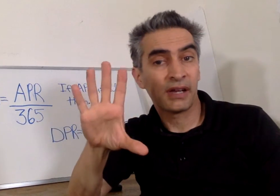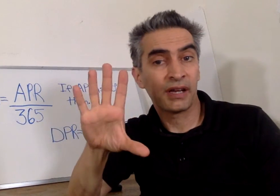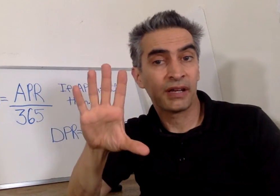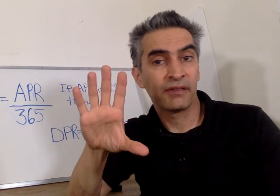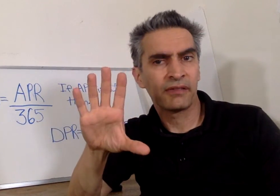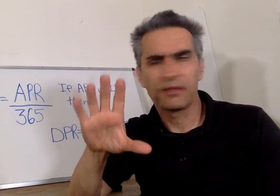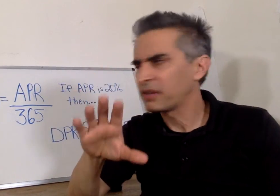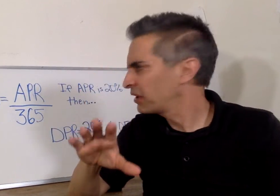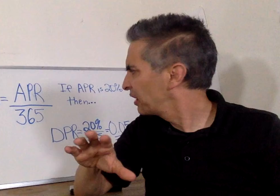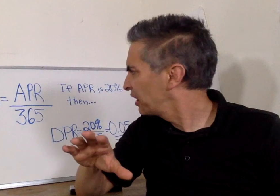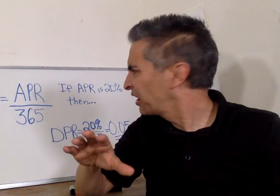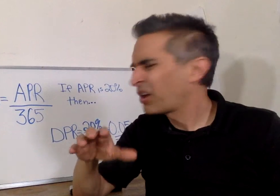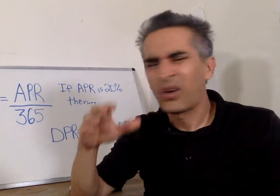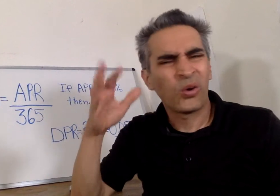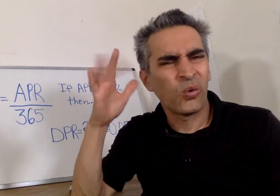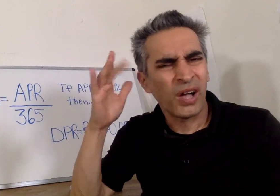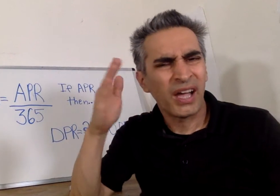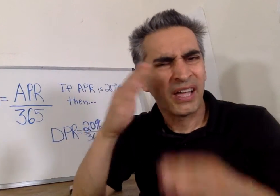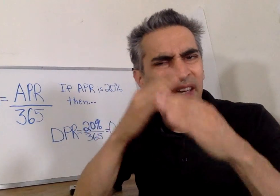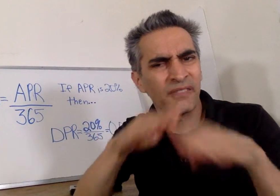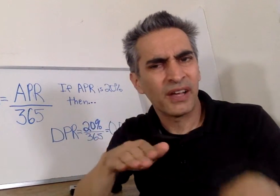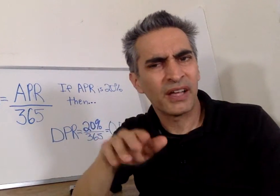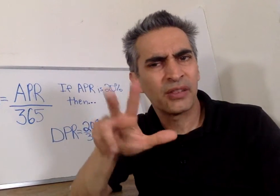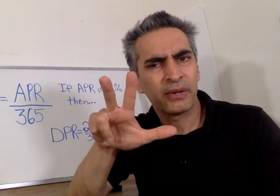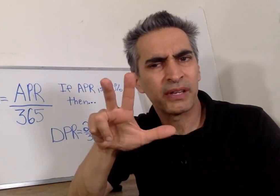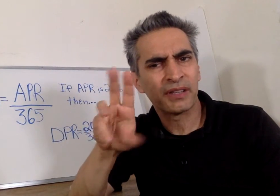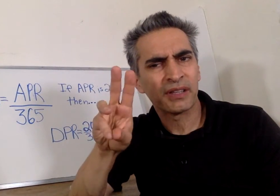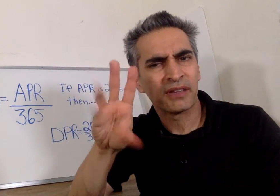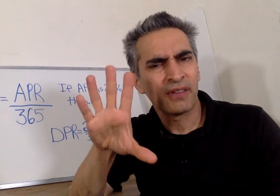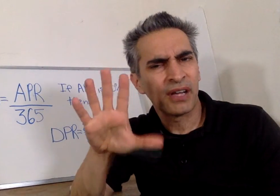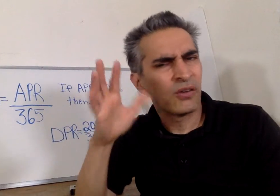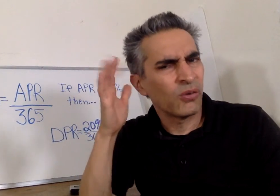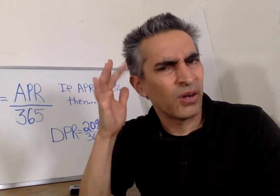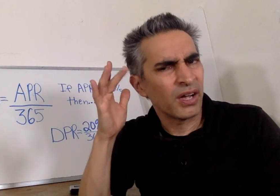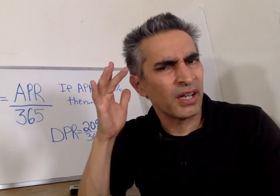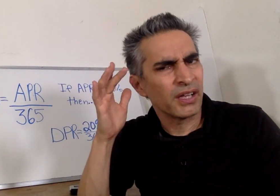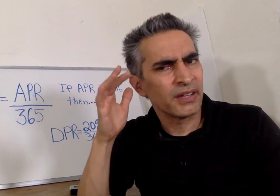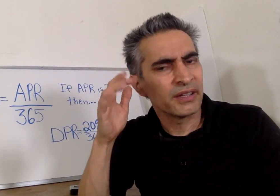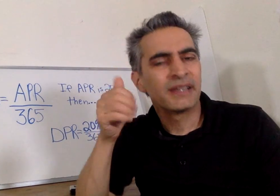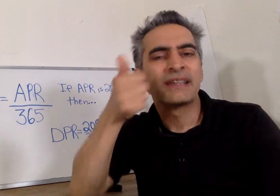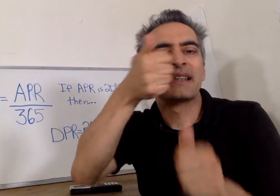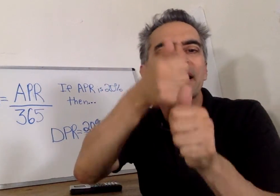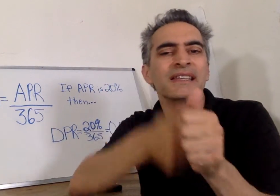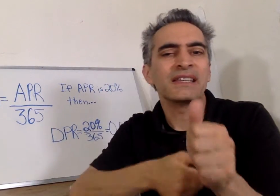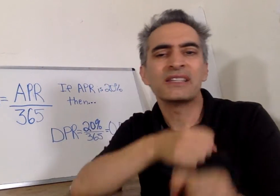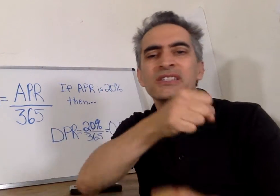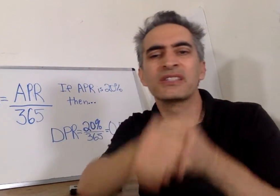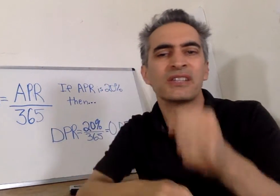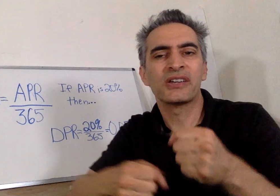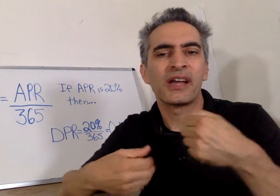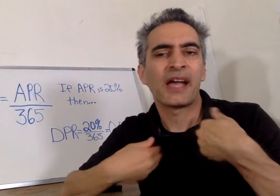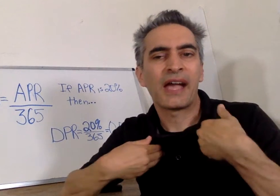because there's 365 days in each year.